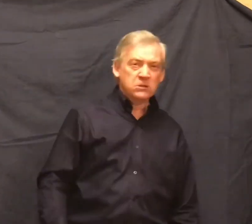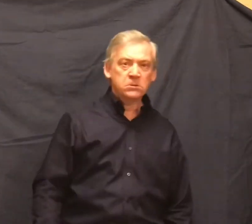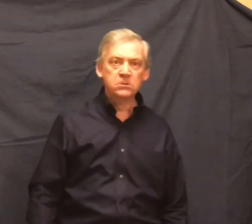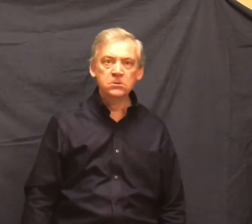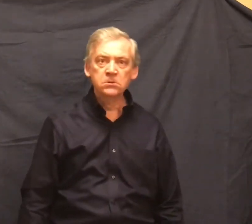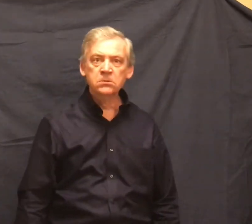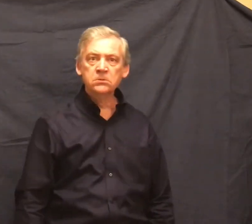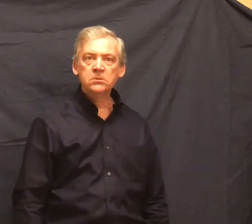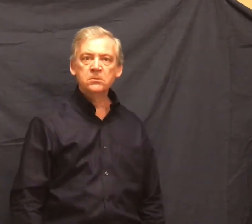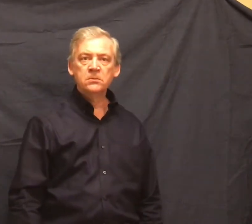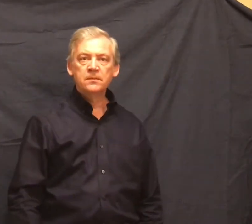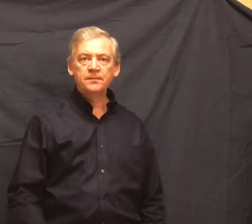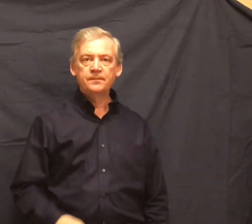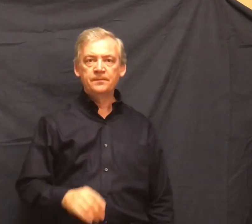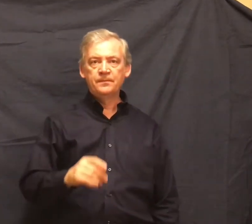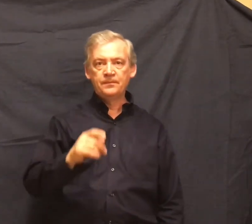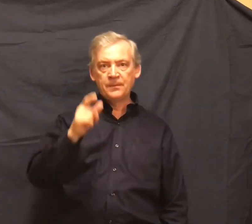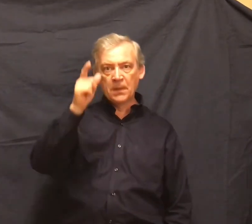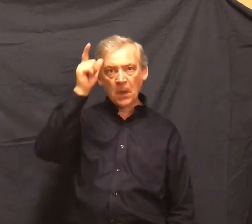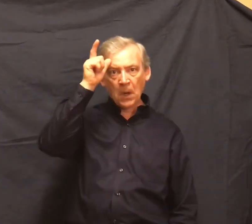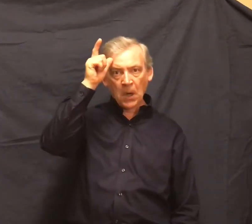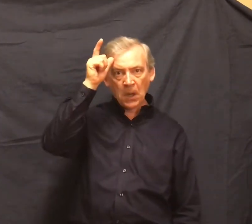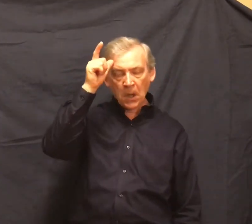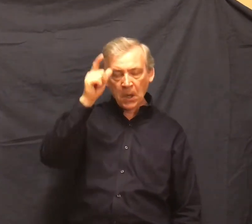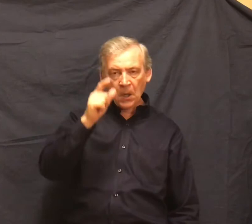Lenny looked timidly over to him. George?